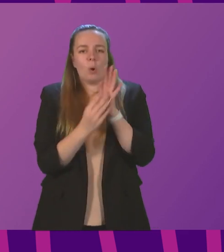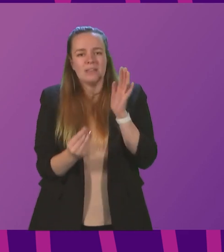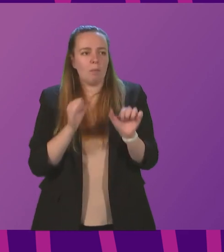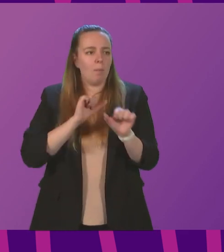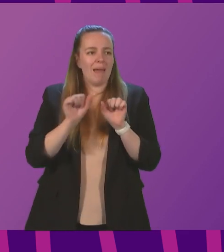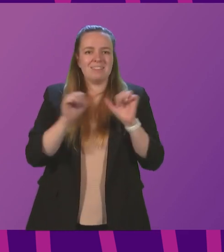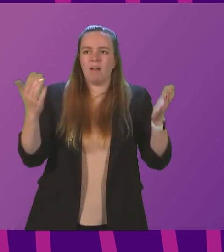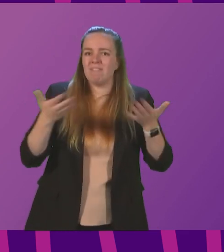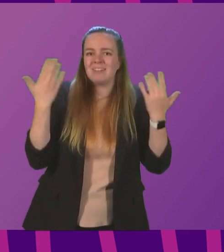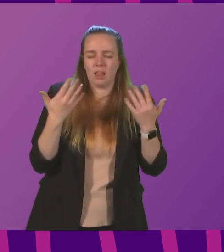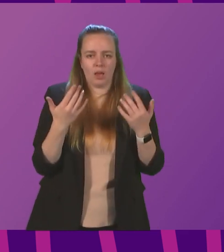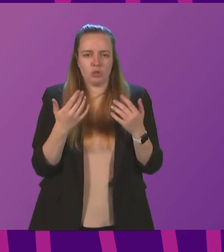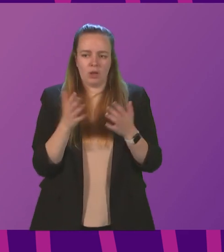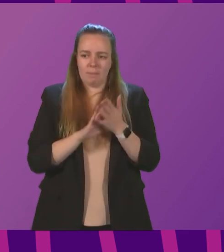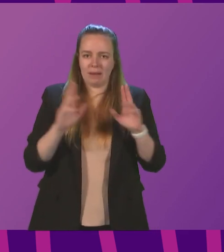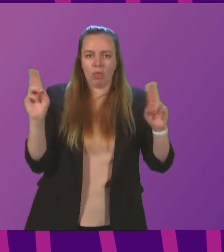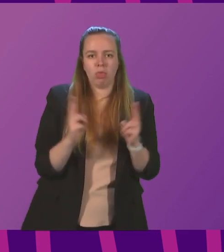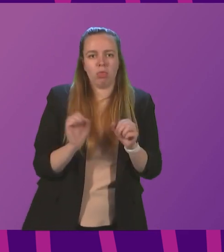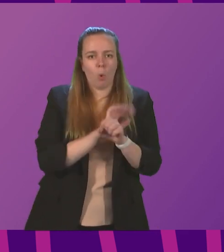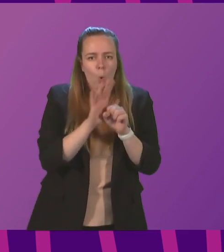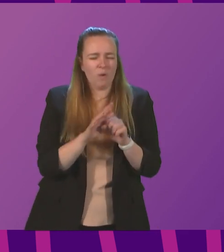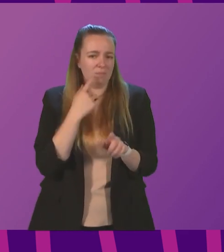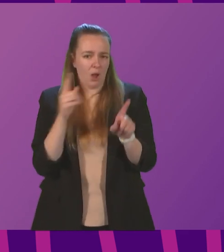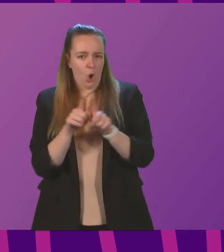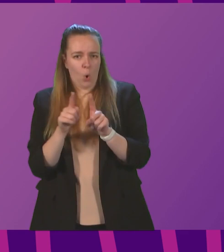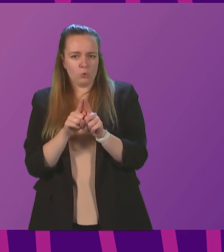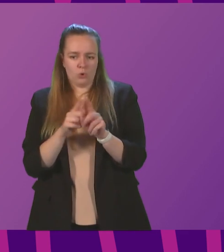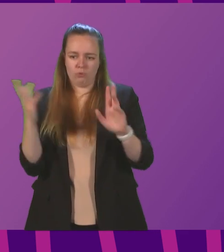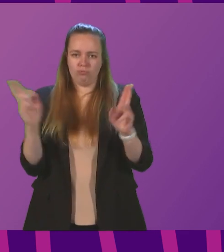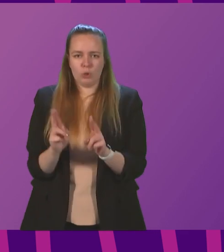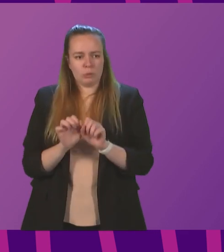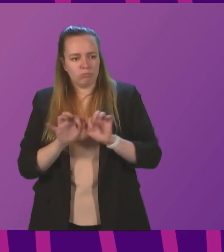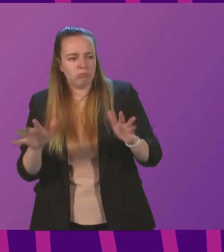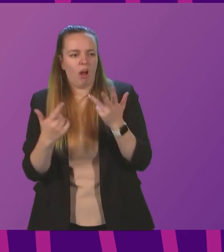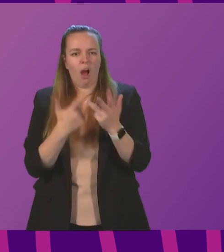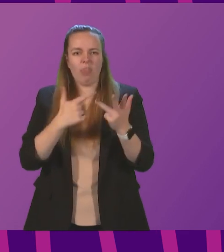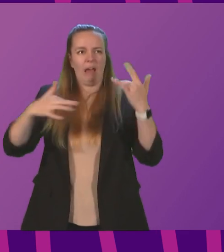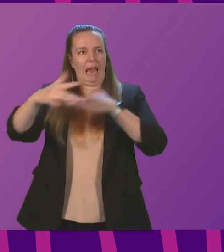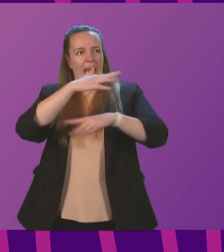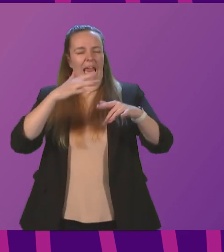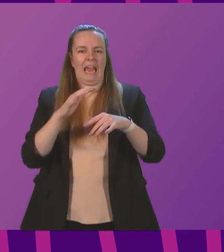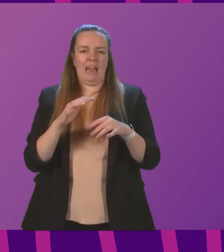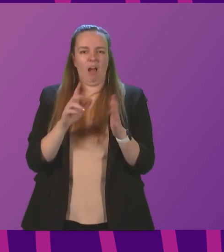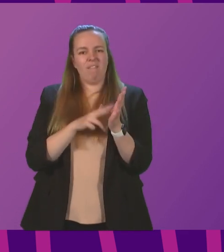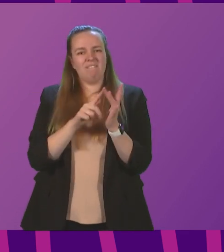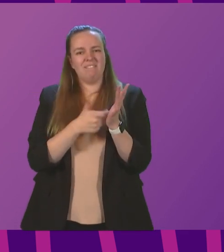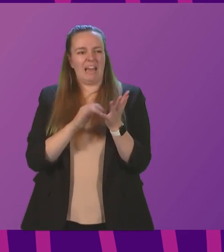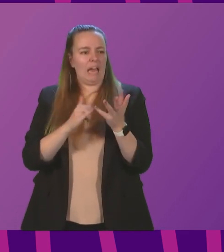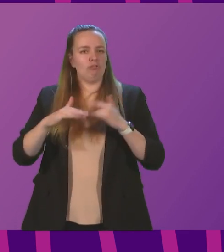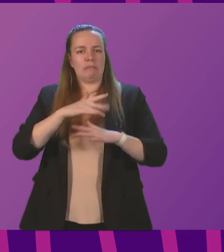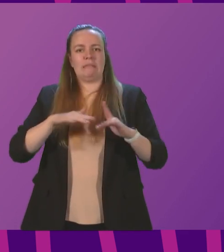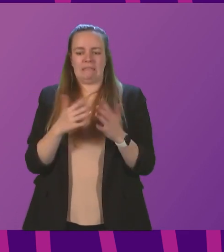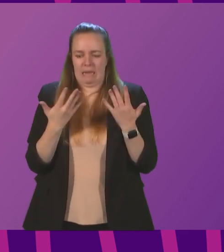ventilation won't just reduce the spread of COVID. It will also help reduce the spread of other airborne viruses now and in the future.